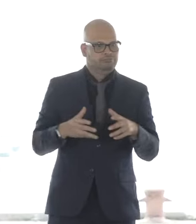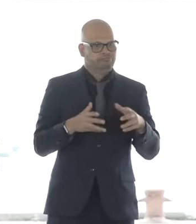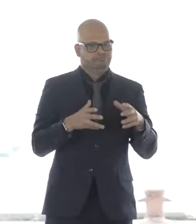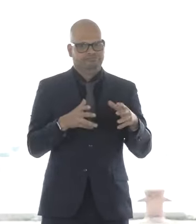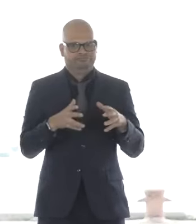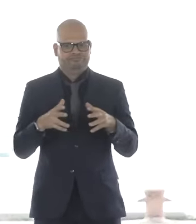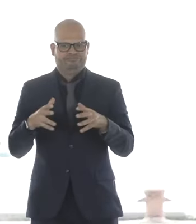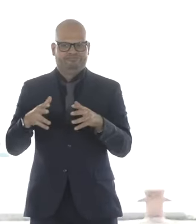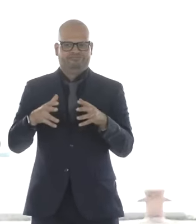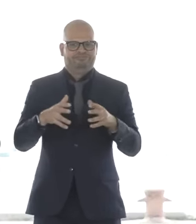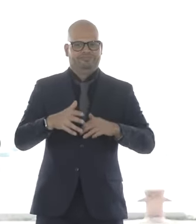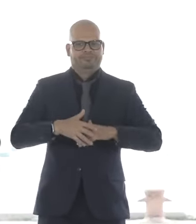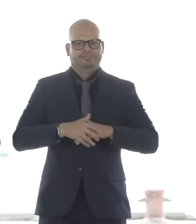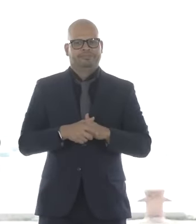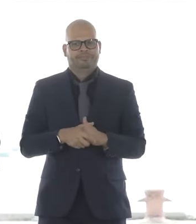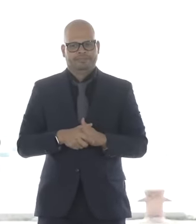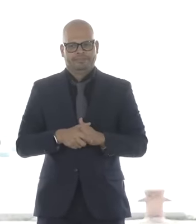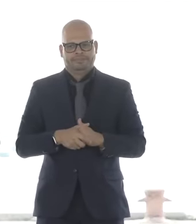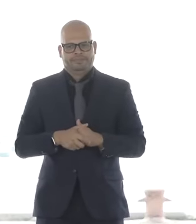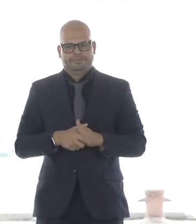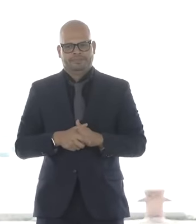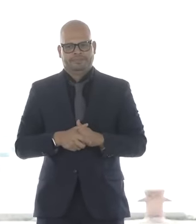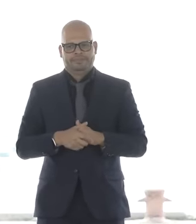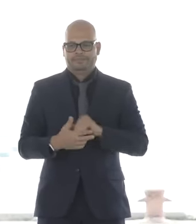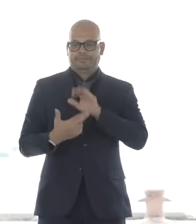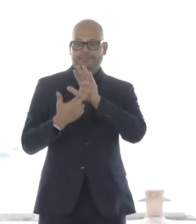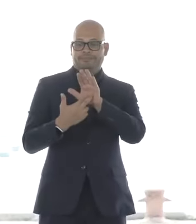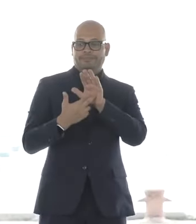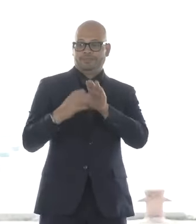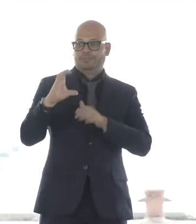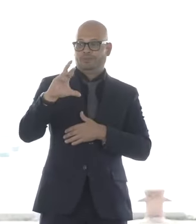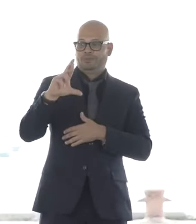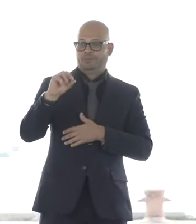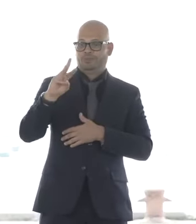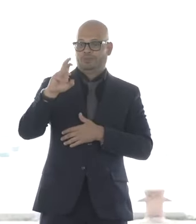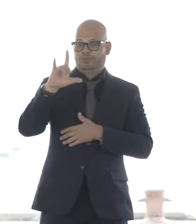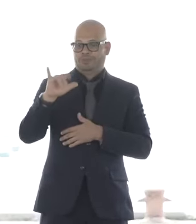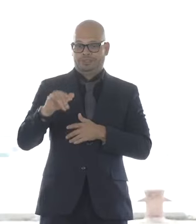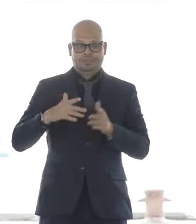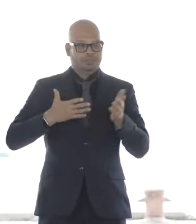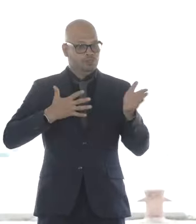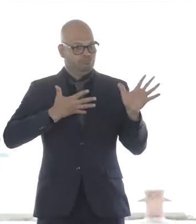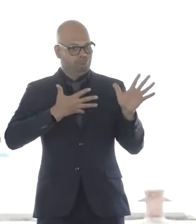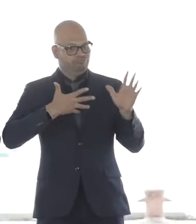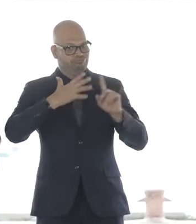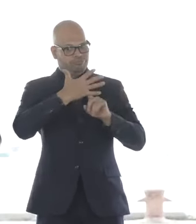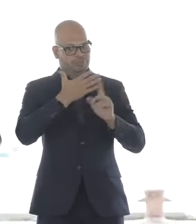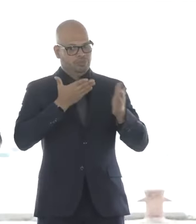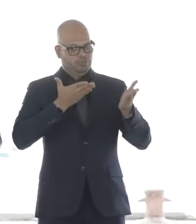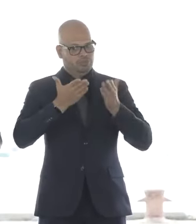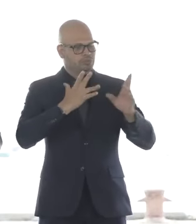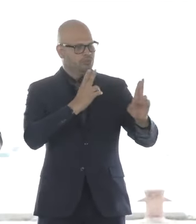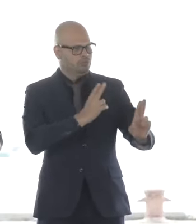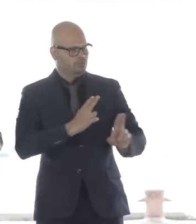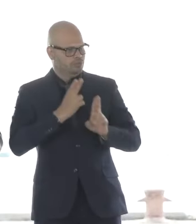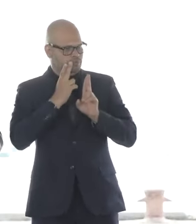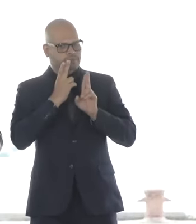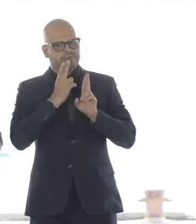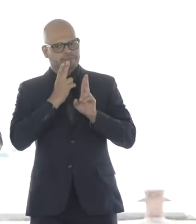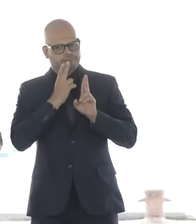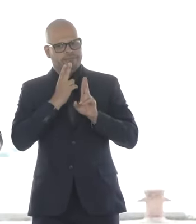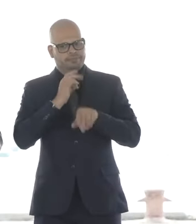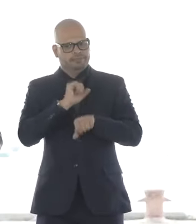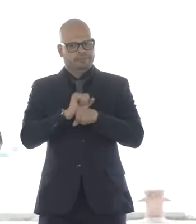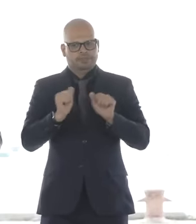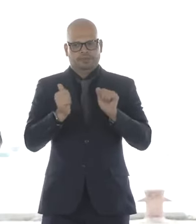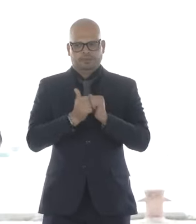On behalf of Crowley Wind Services, we are honored to work with the people who are here today. And we are humbled to play